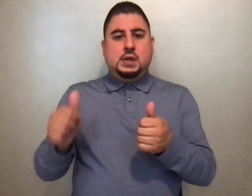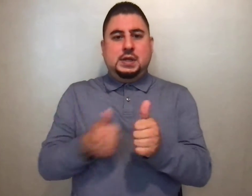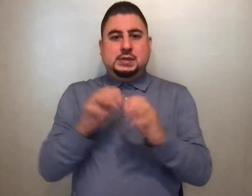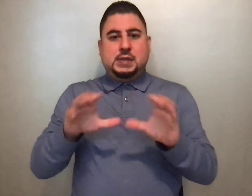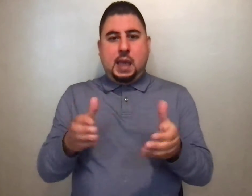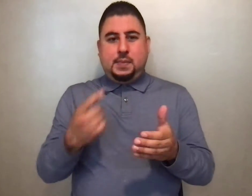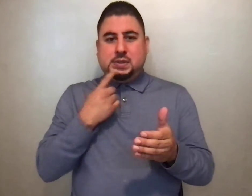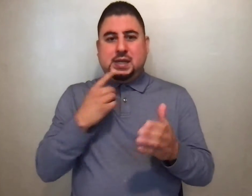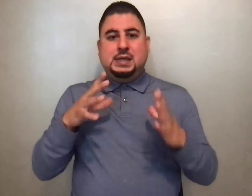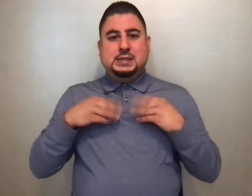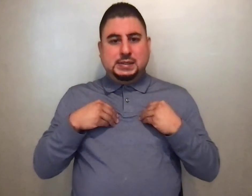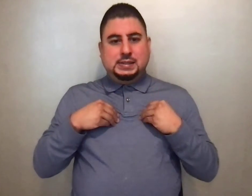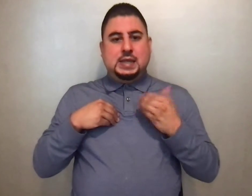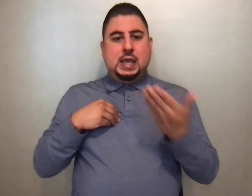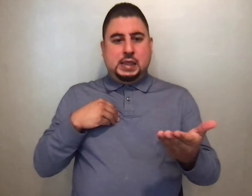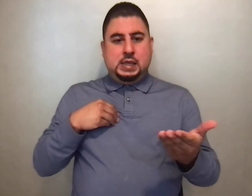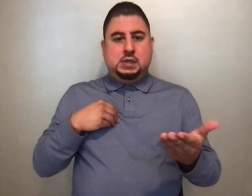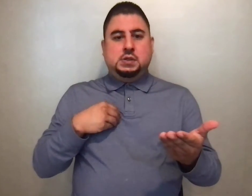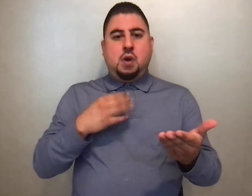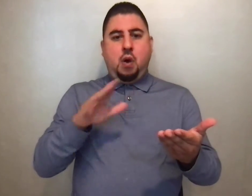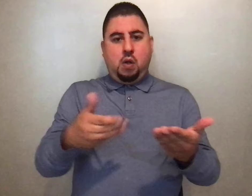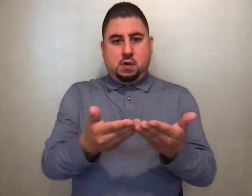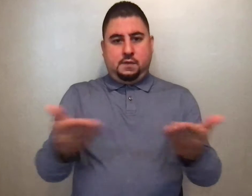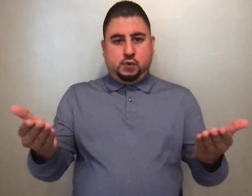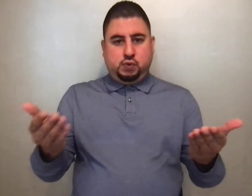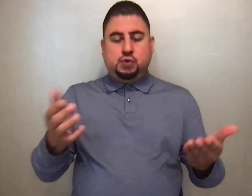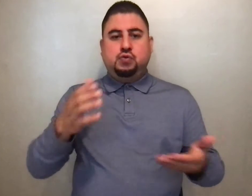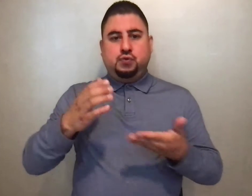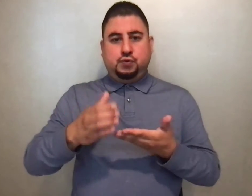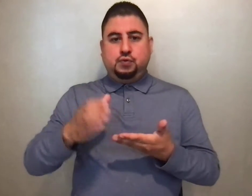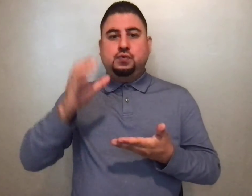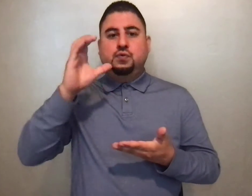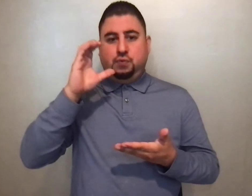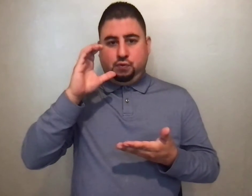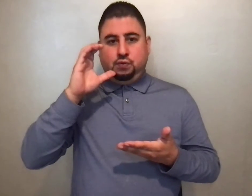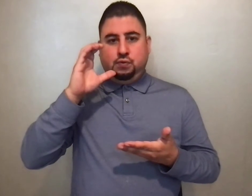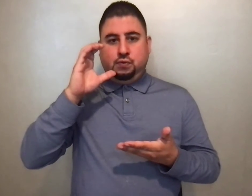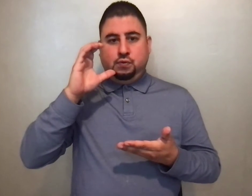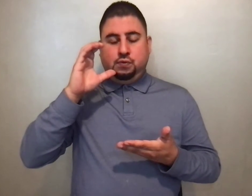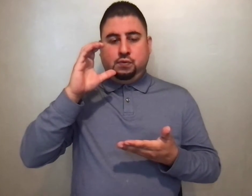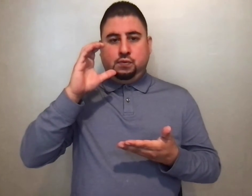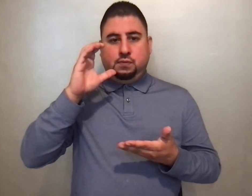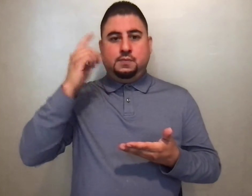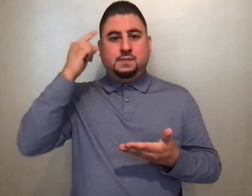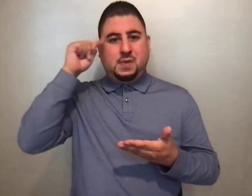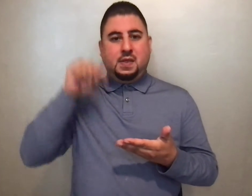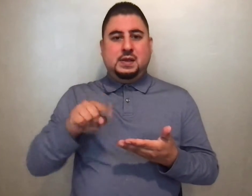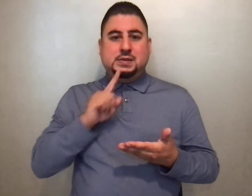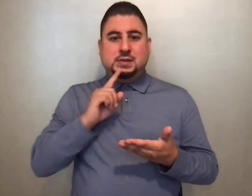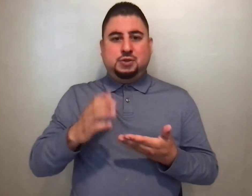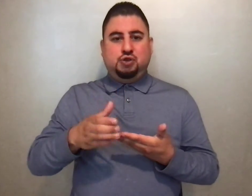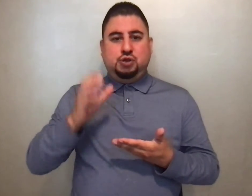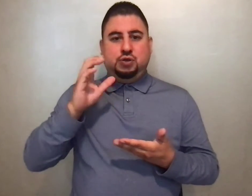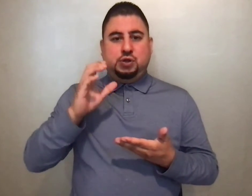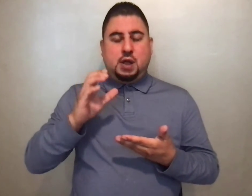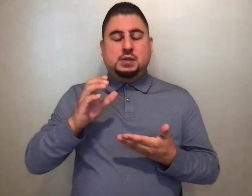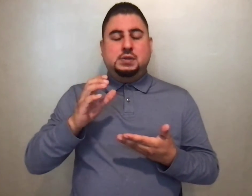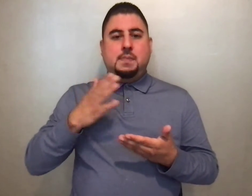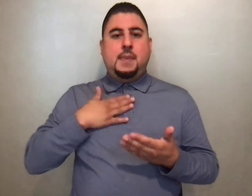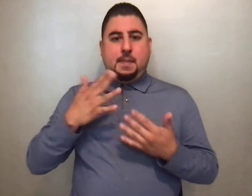Take this, all of you, and drink from it. For this is the chalice of my blood,